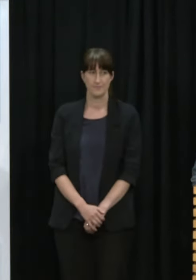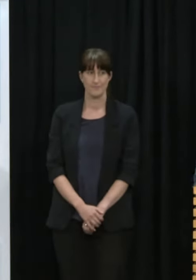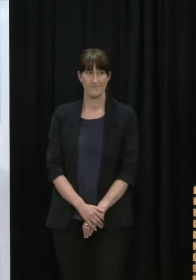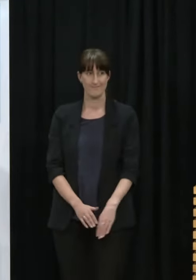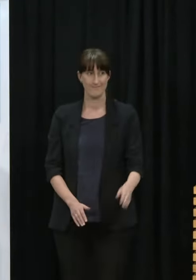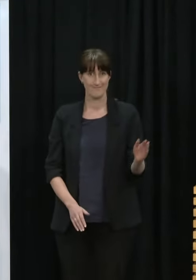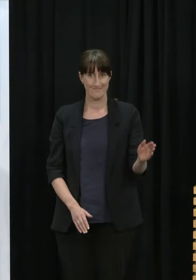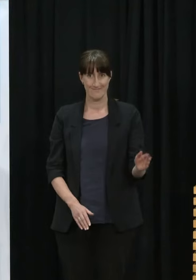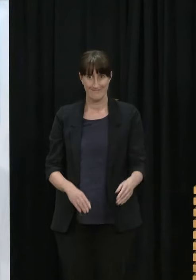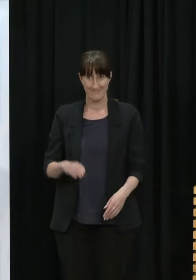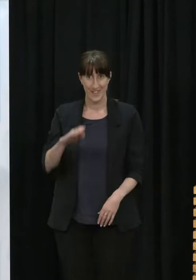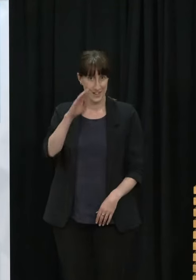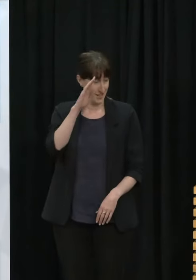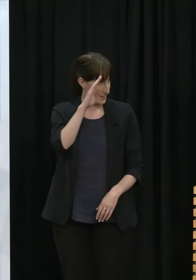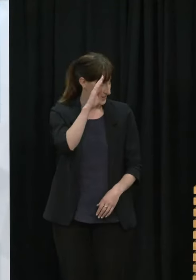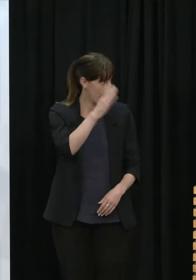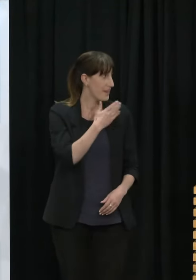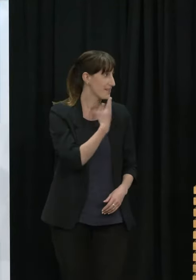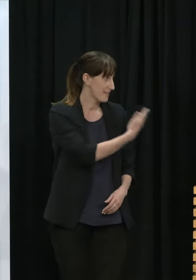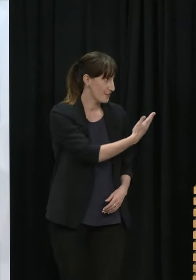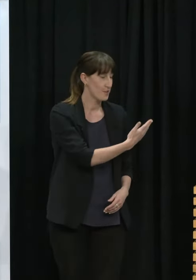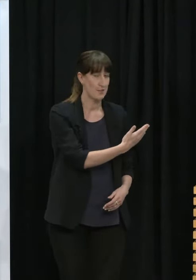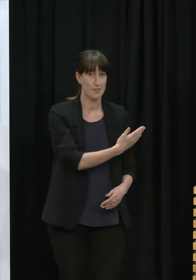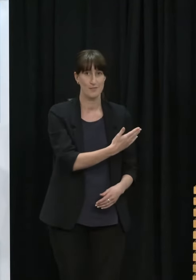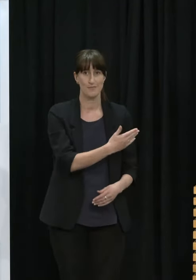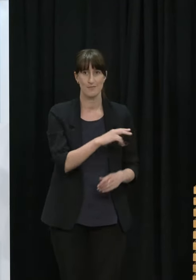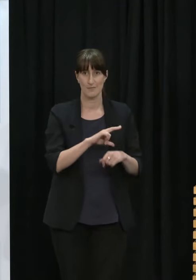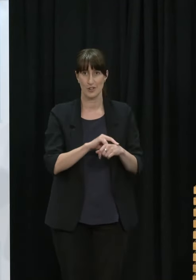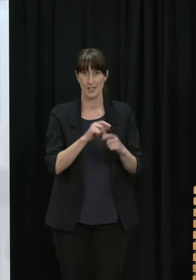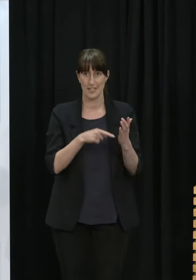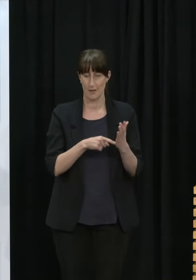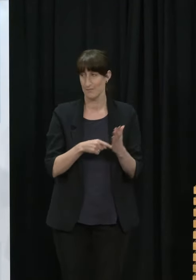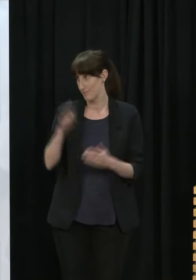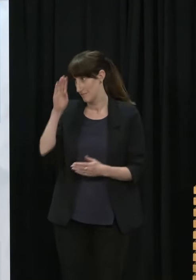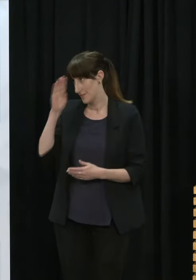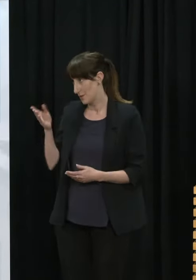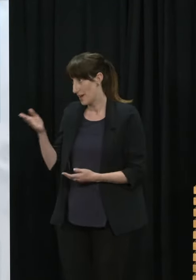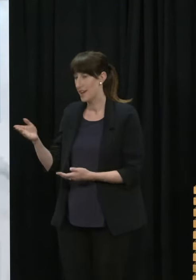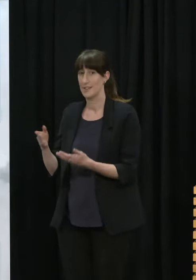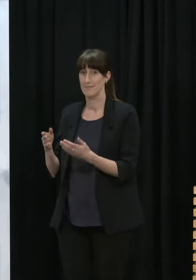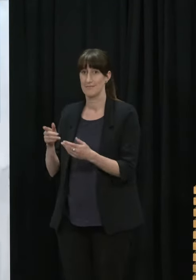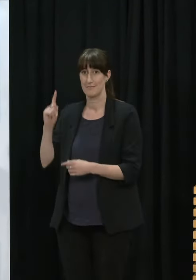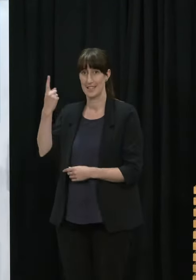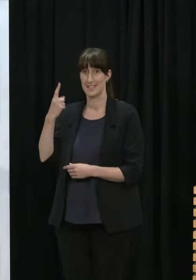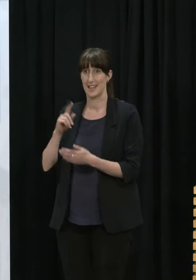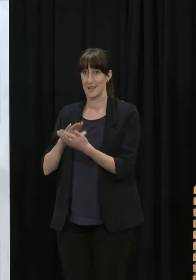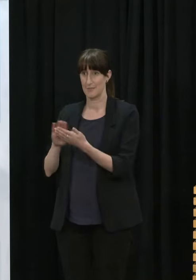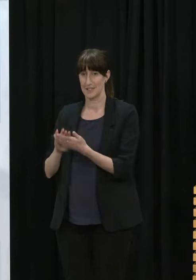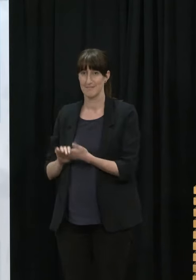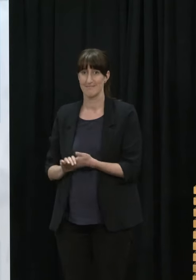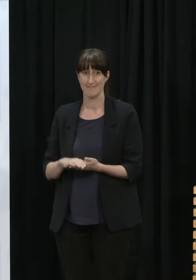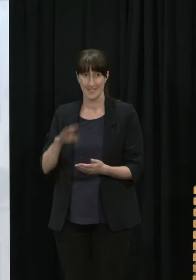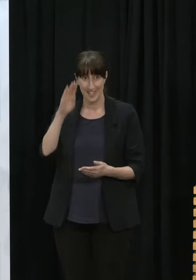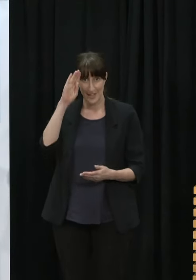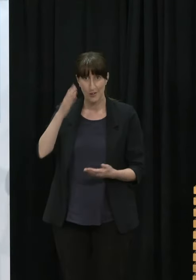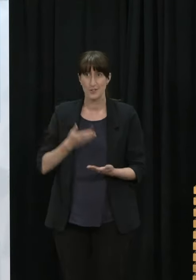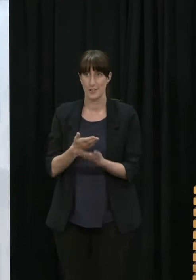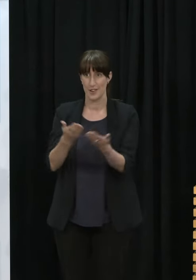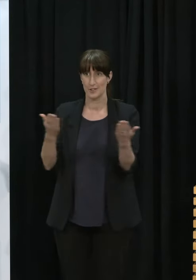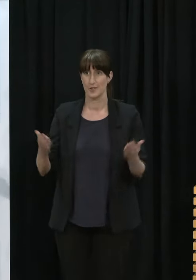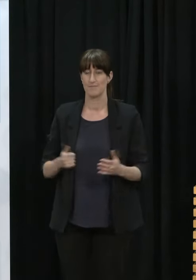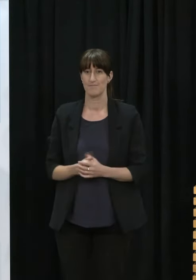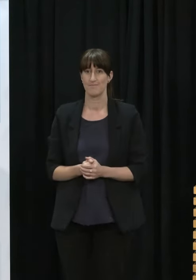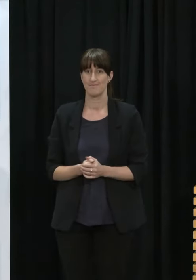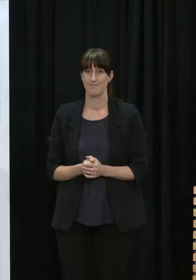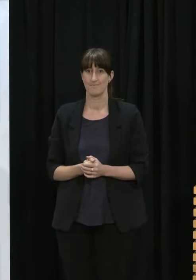Tēnā koe, Dr. Towne. Tēnā koe, Mr. Hickman. Tēnā tātou katoa. The Maori